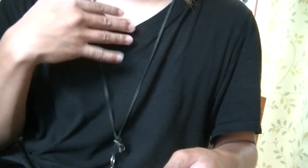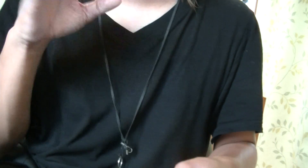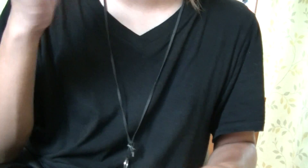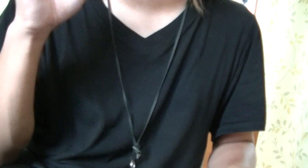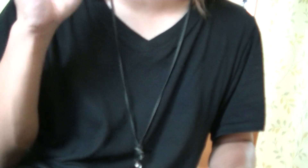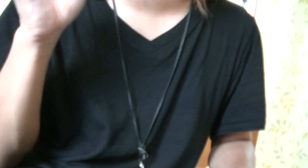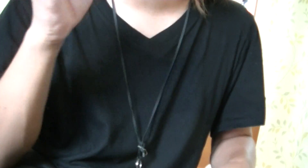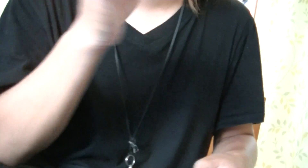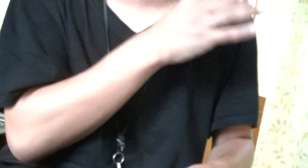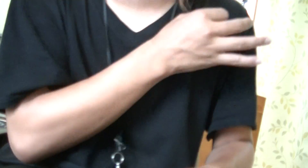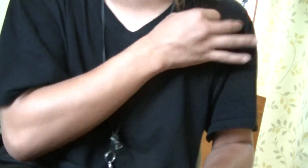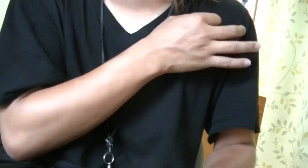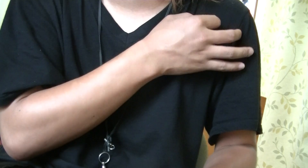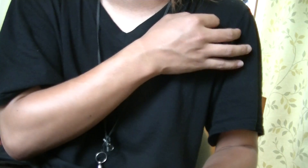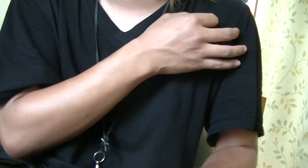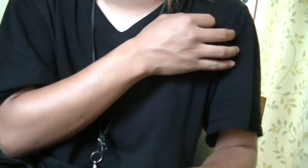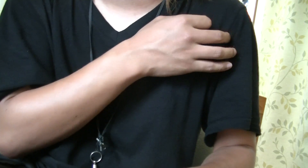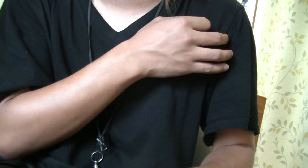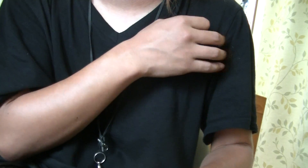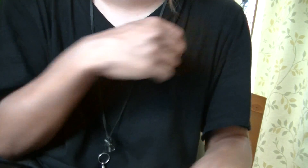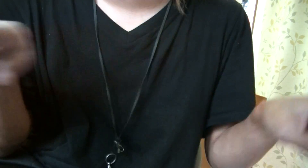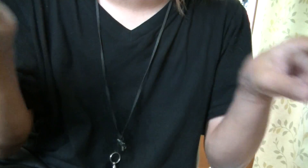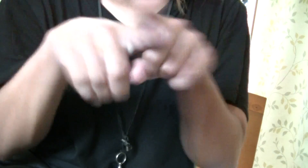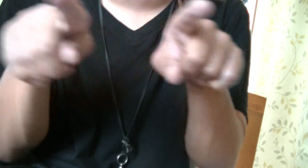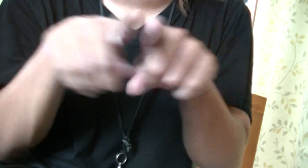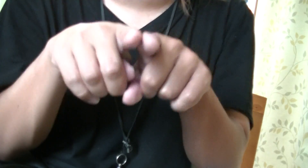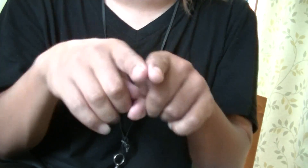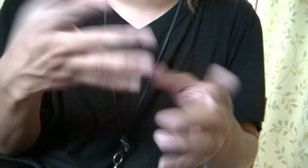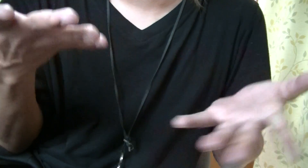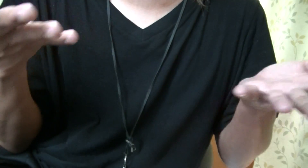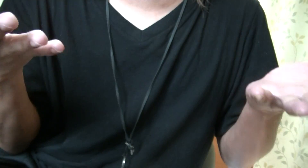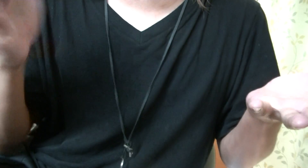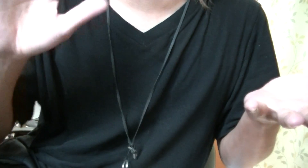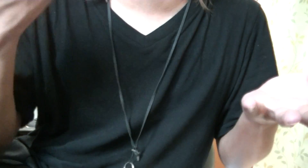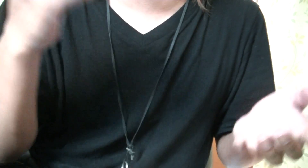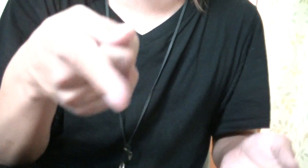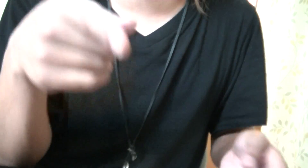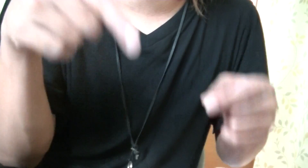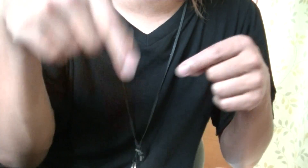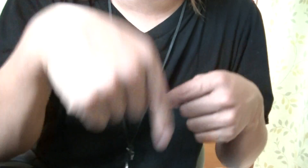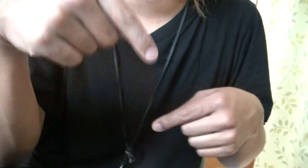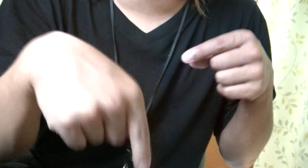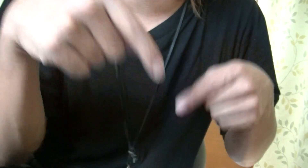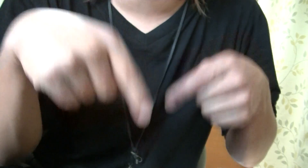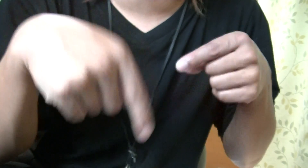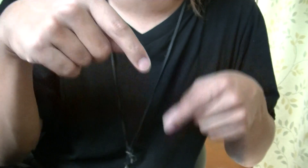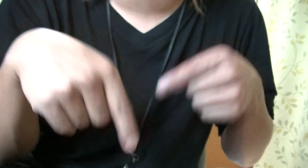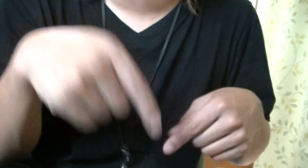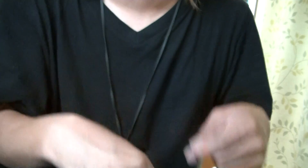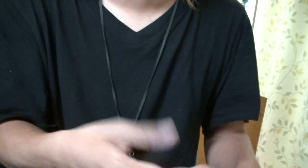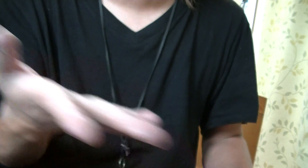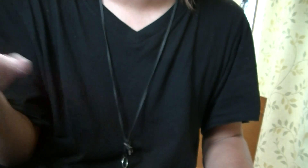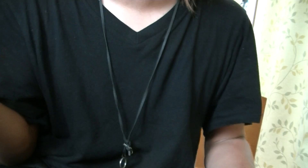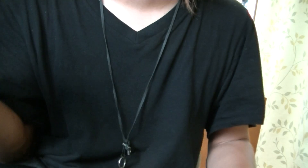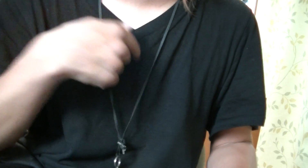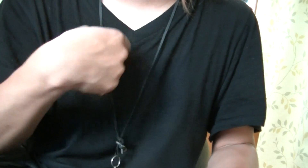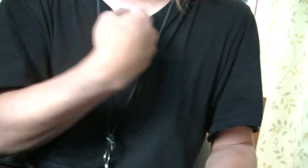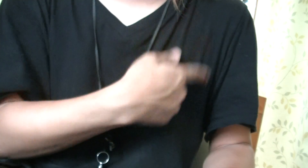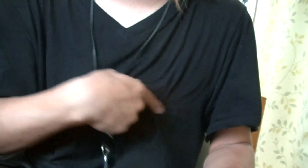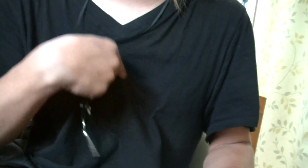pressure, I'm still be pressure Fuck, now ain't that some shit Ain't that some shit I don't know there's a pair in my shirt